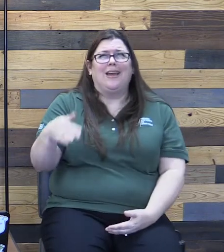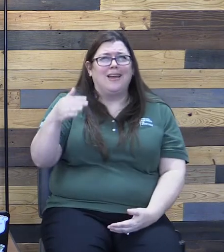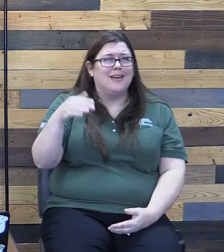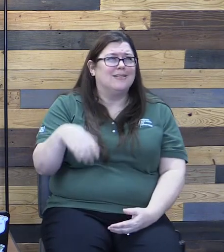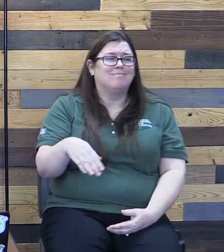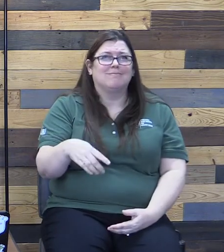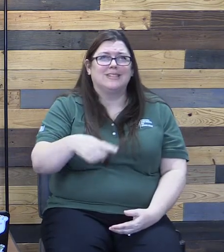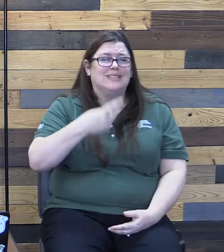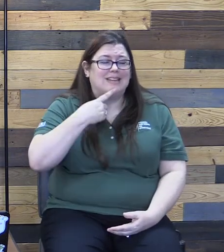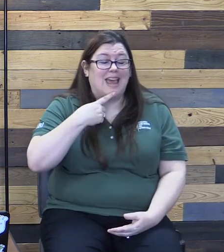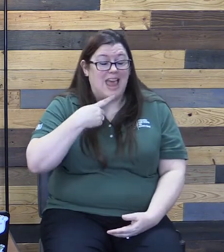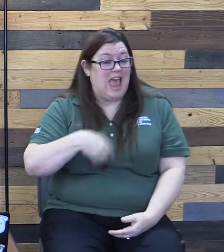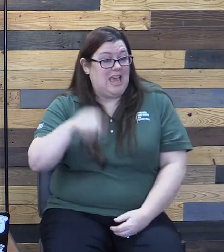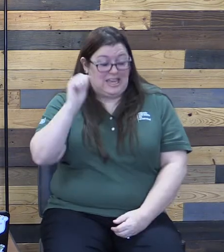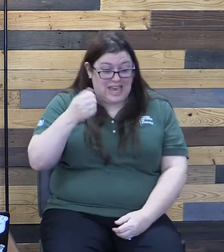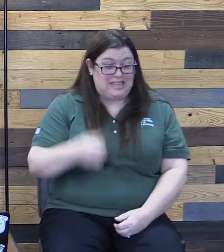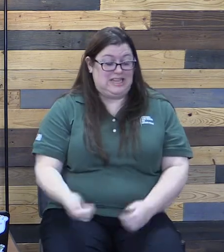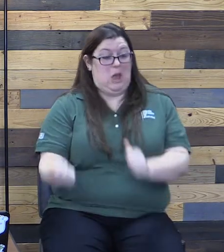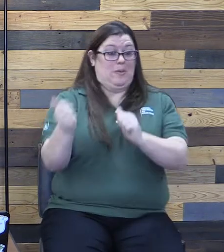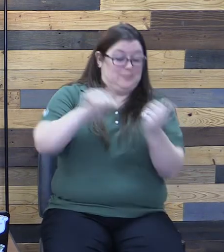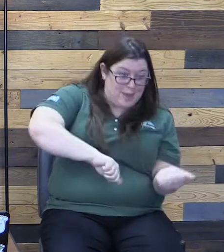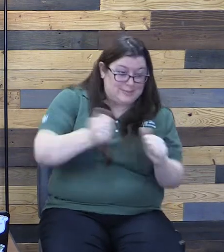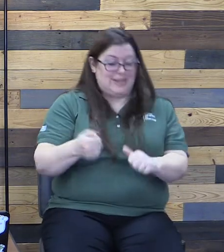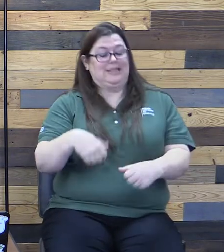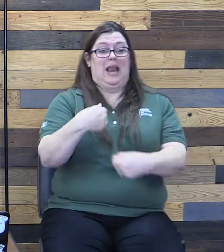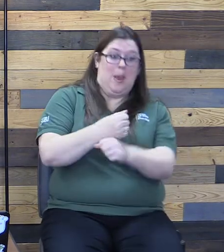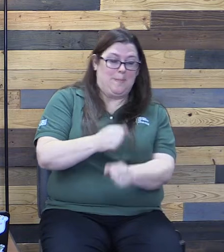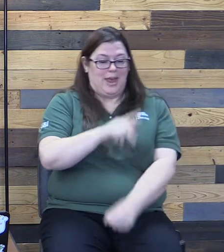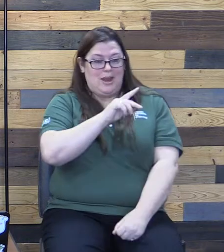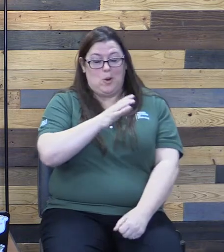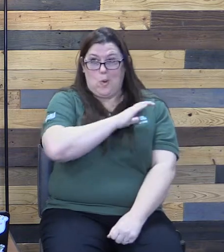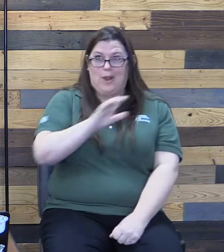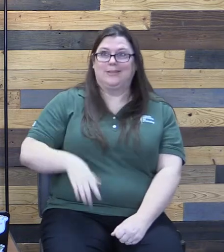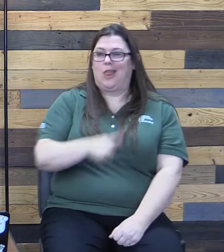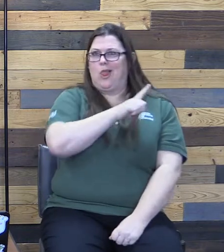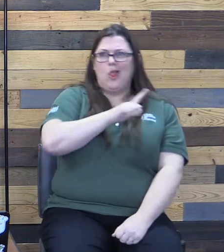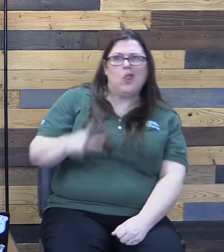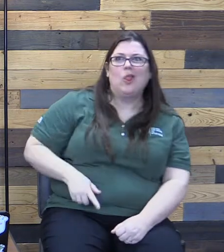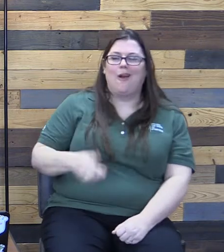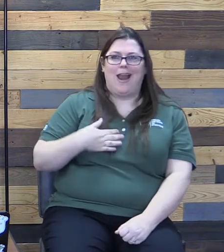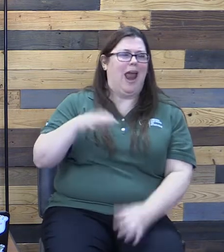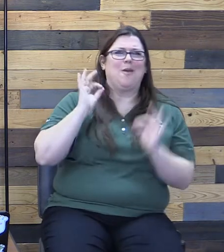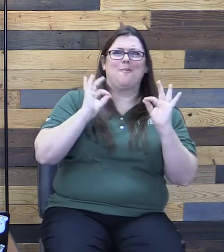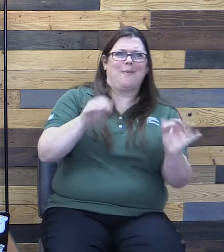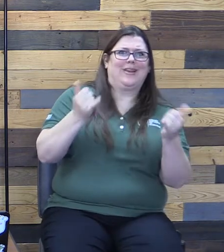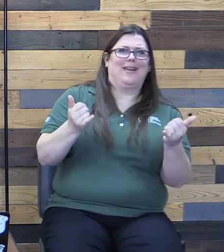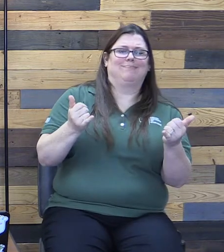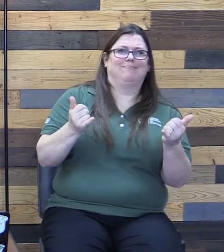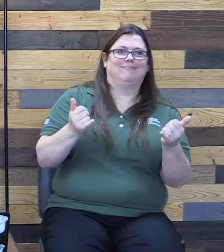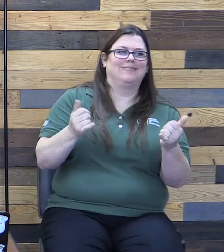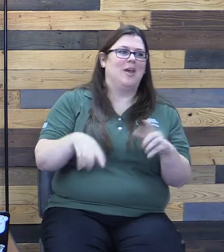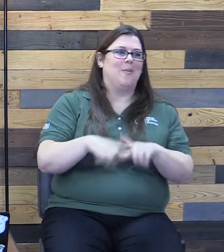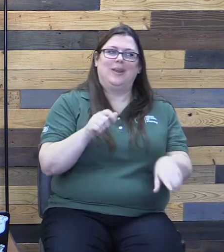I made Christ Lord, and then I was a perfect person. But it doesn't work that way.